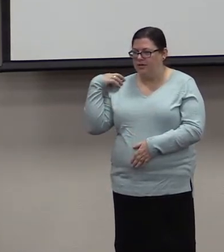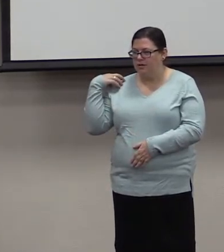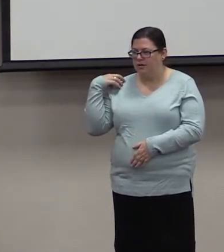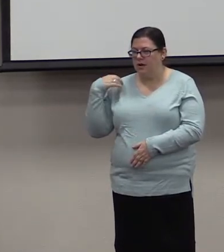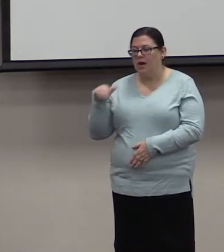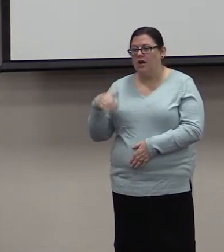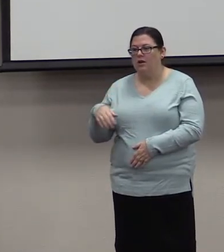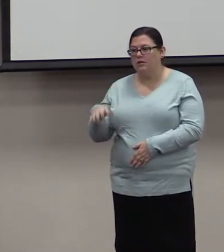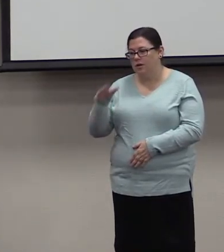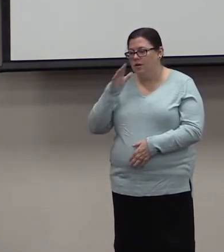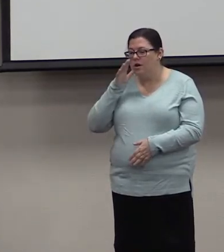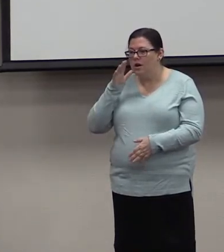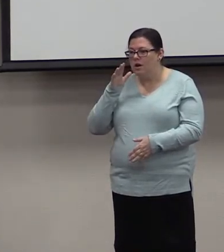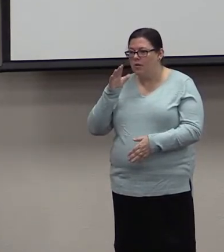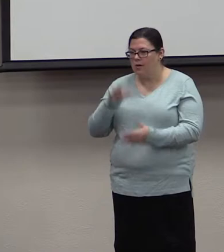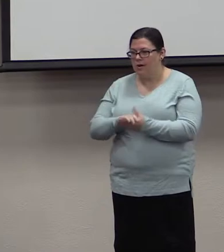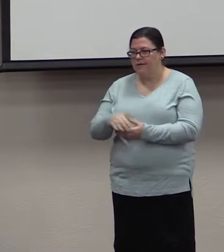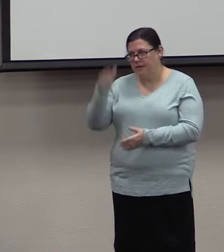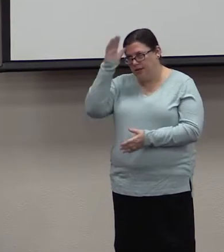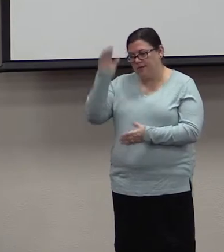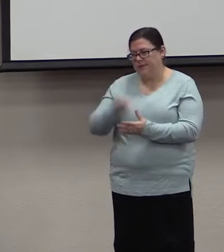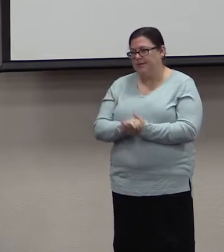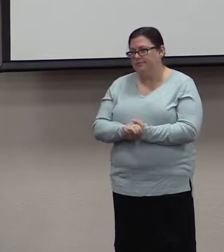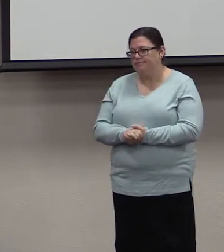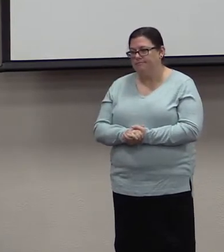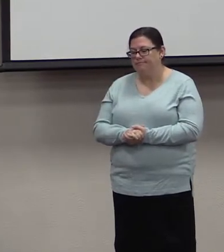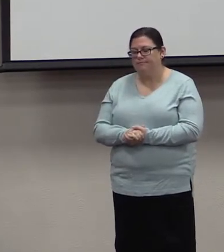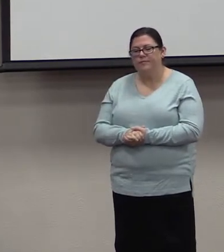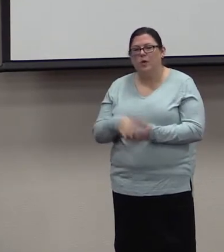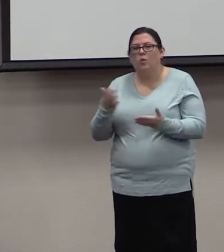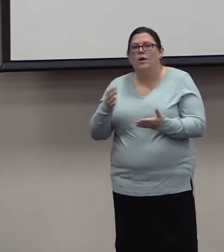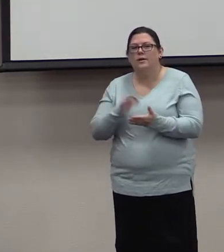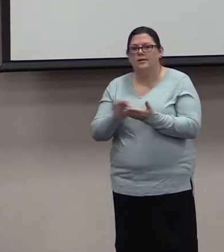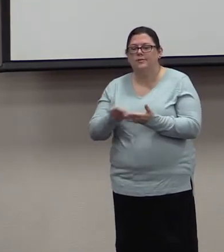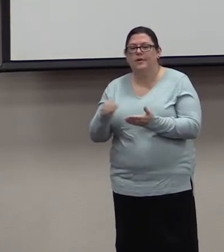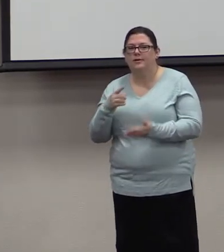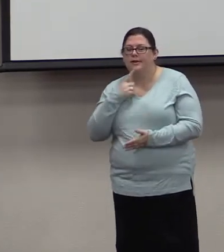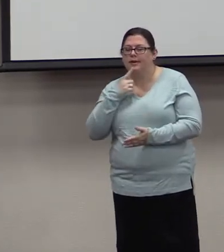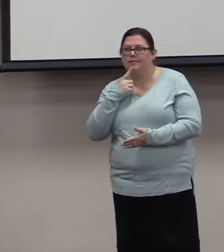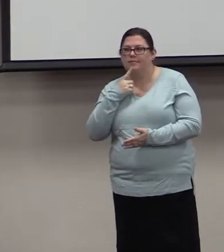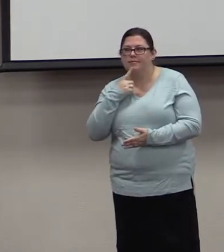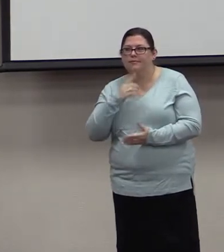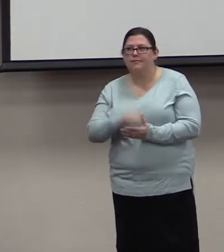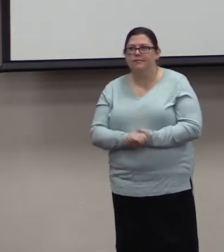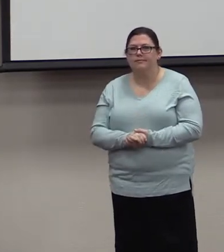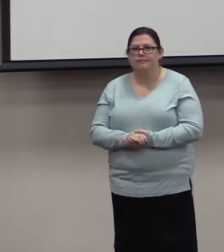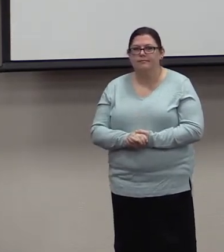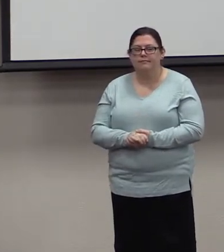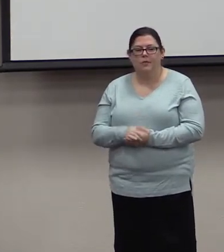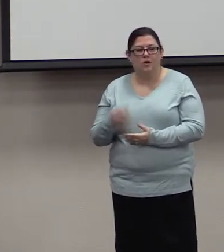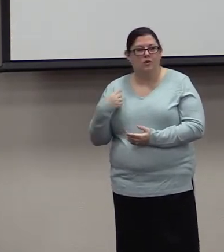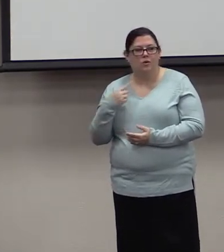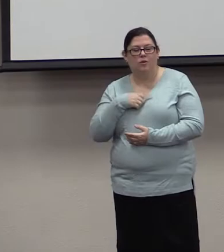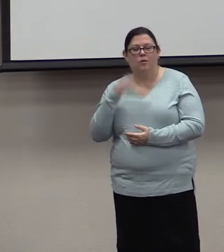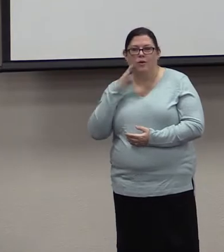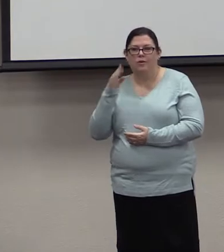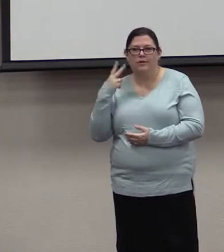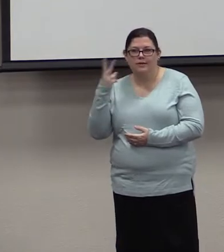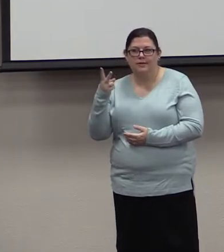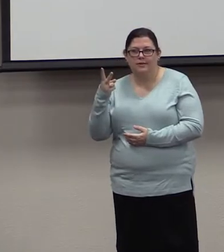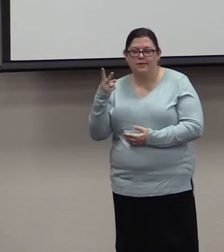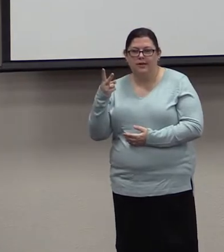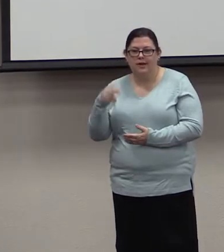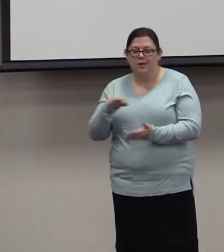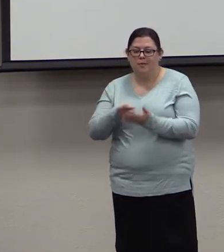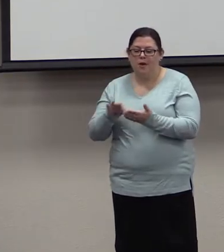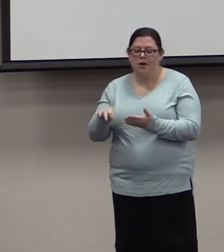So what is Paul trying to get across about these relationships? We will see as we dive into this section in Ephesians that Paul is trying